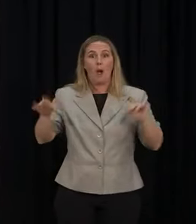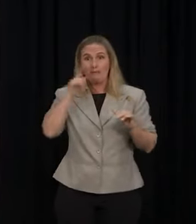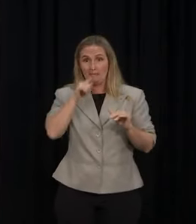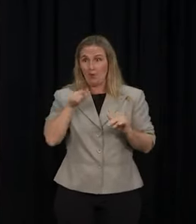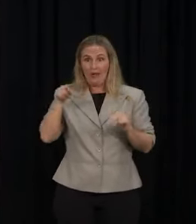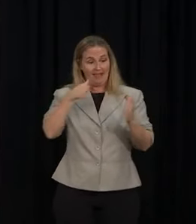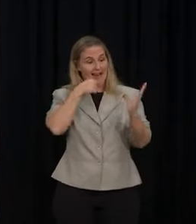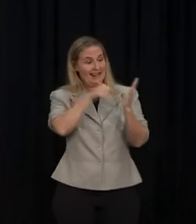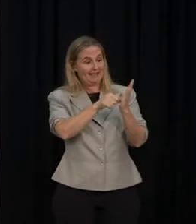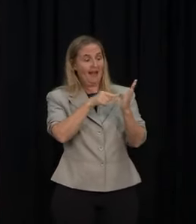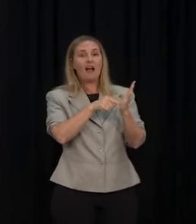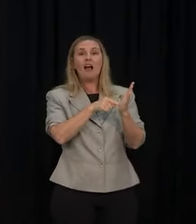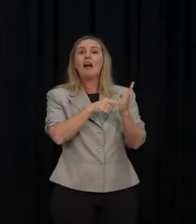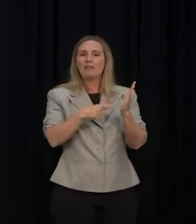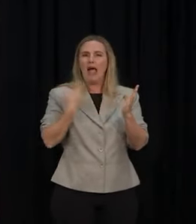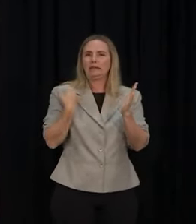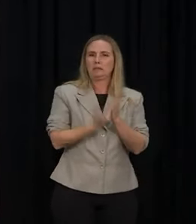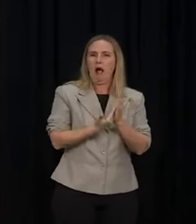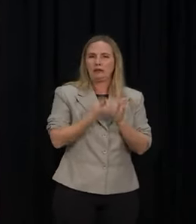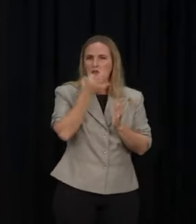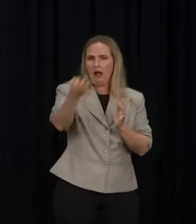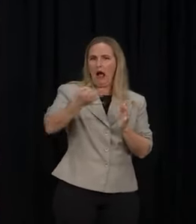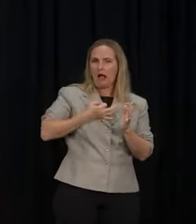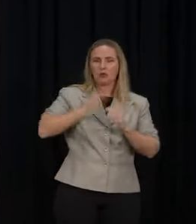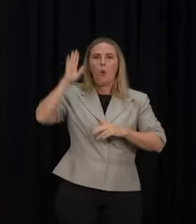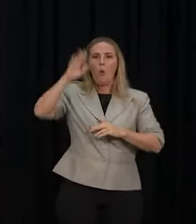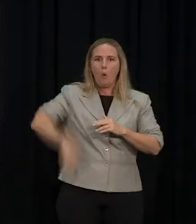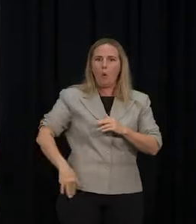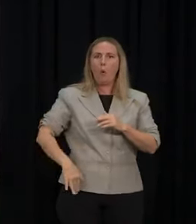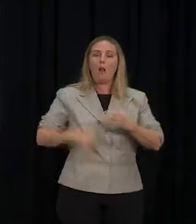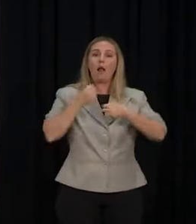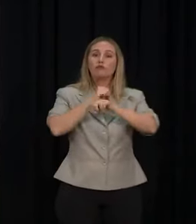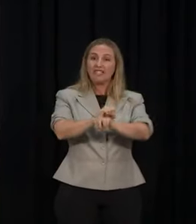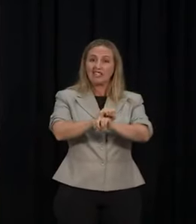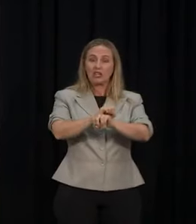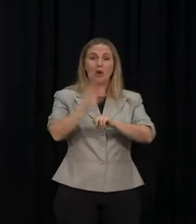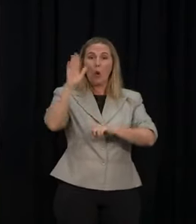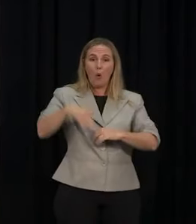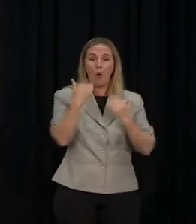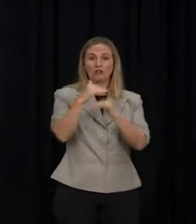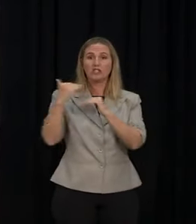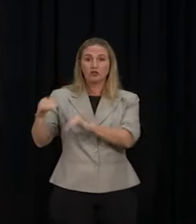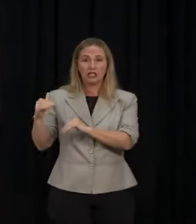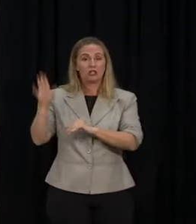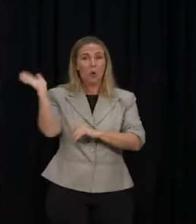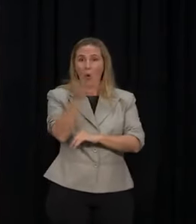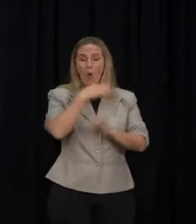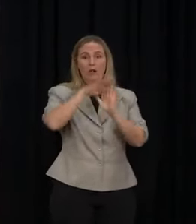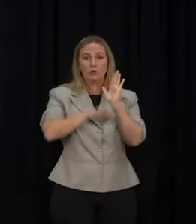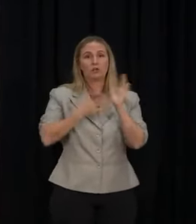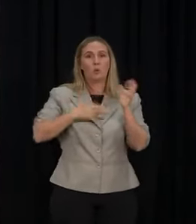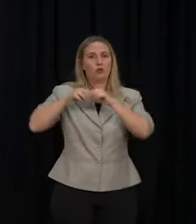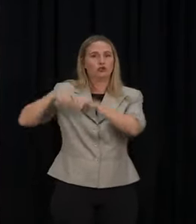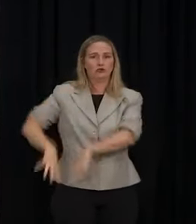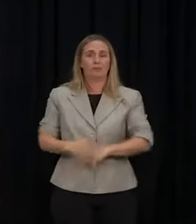of the protections that we currently have in place to slow down the pandemic, they wish to have removed. And I believe the